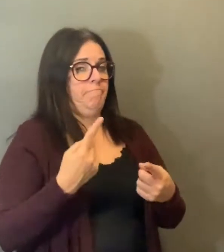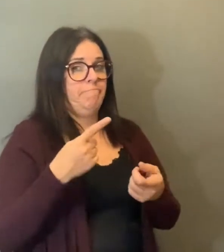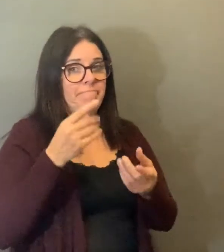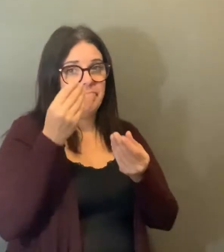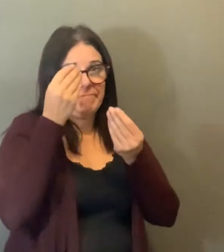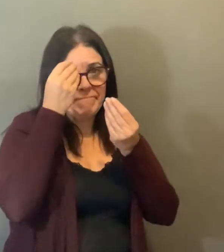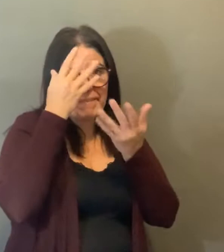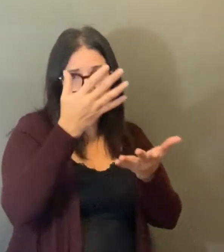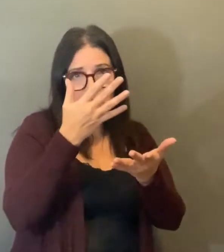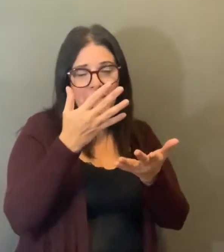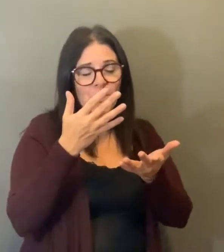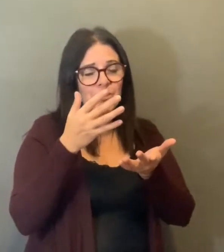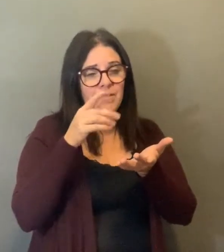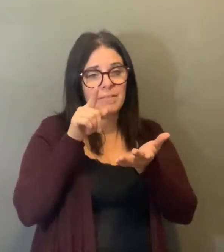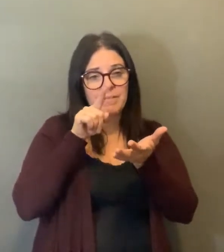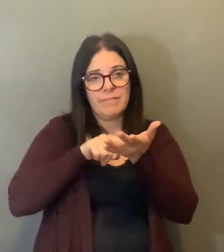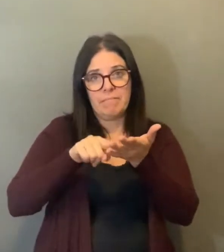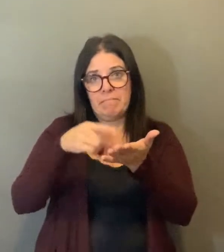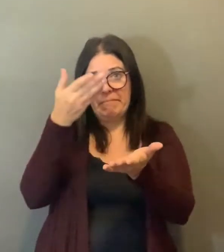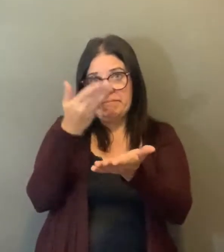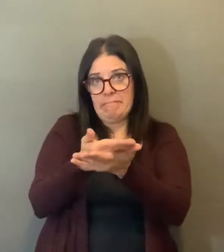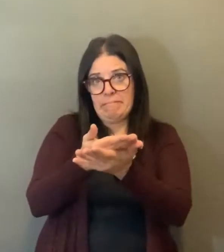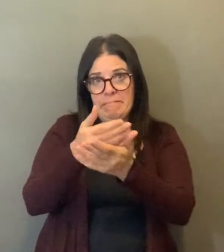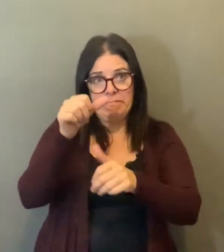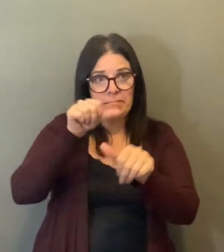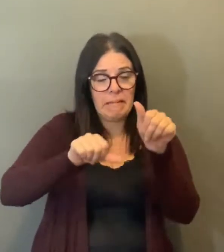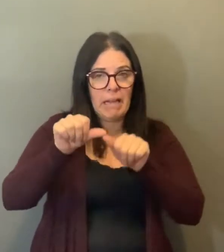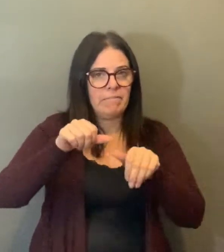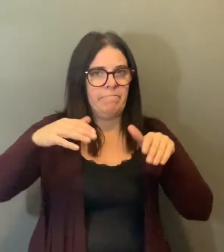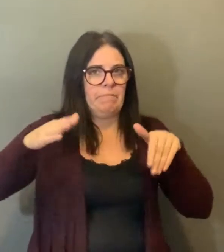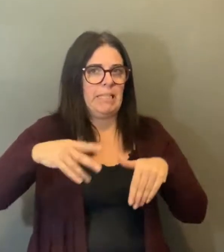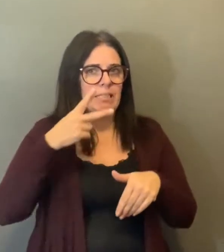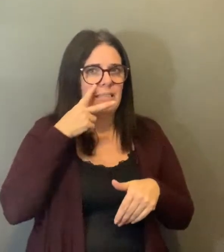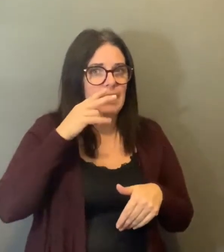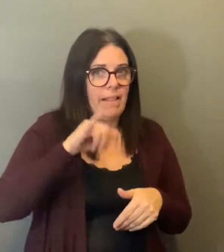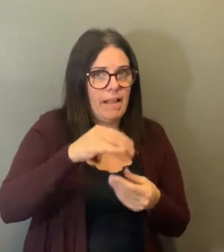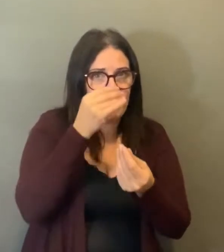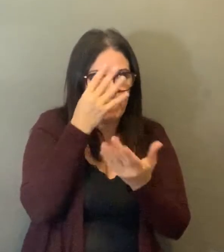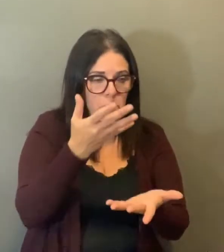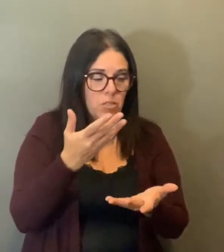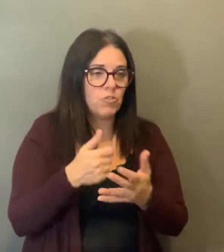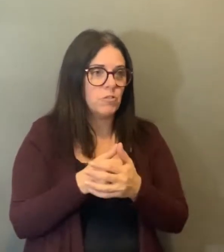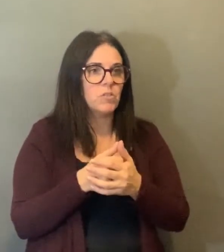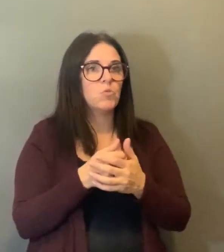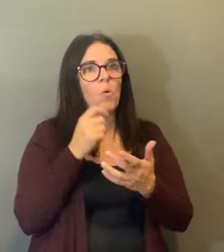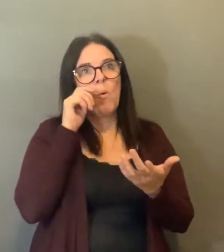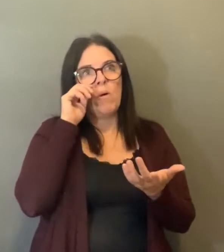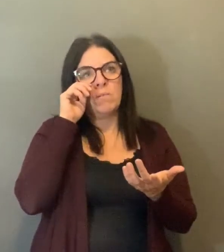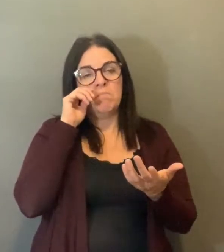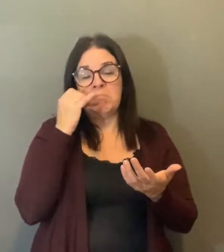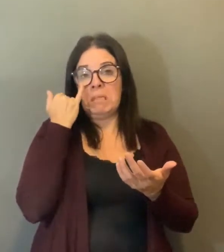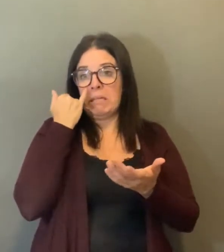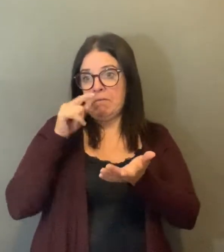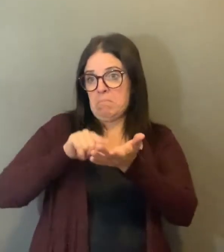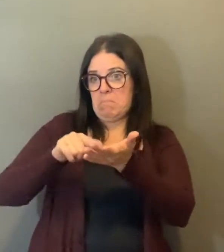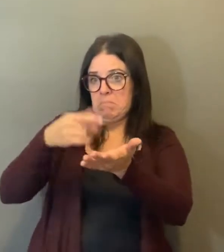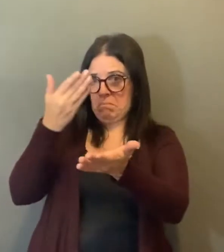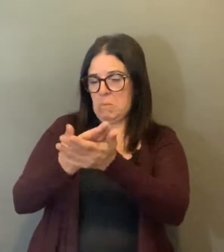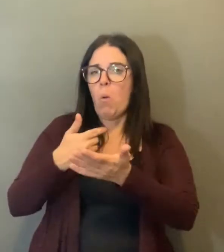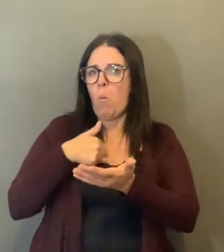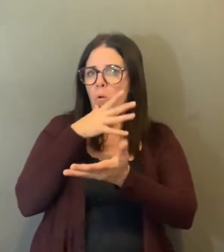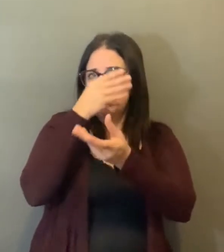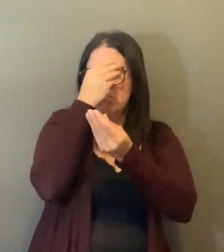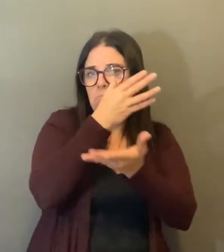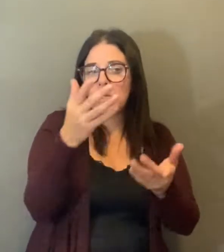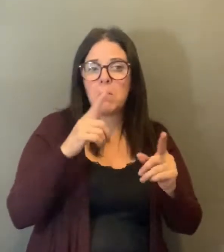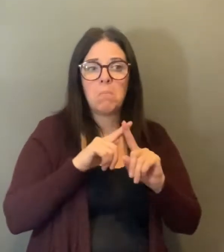There is a lot of research going on, and I'm not aware of any research that actually showed that. People are trying a number of things, and there are a lot of